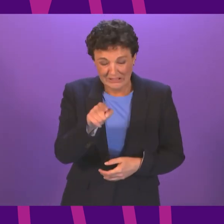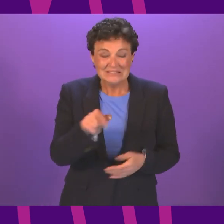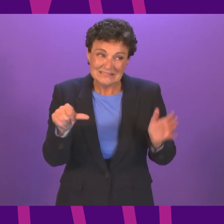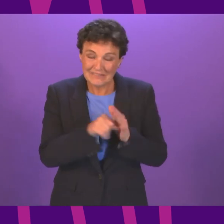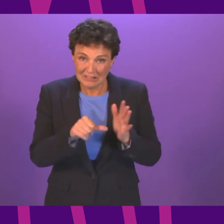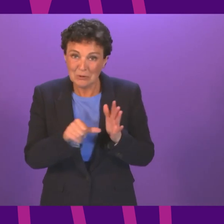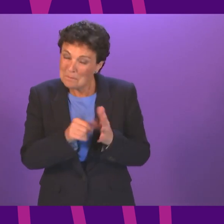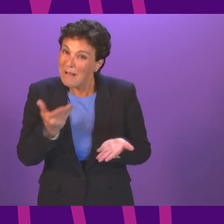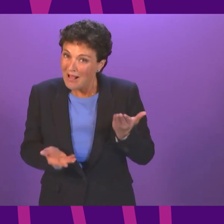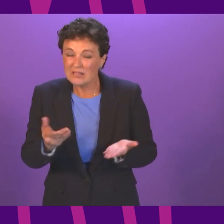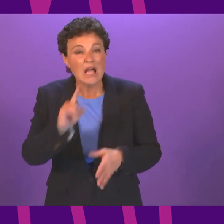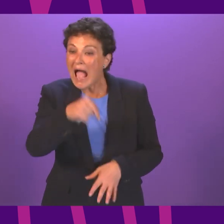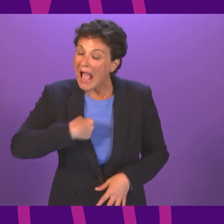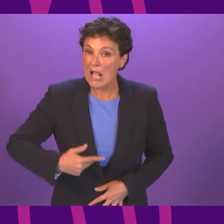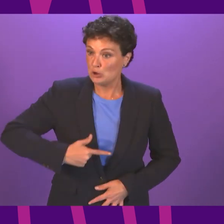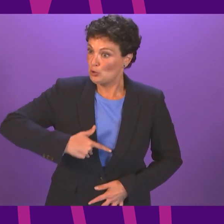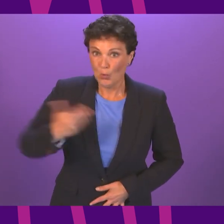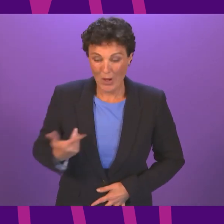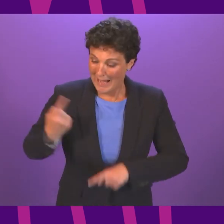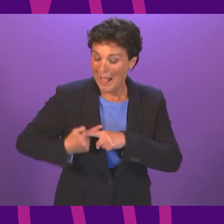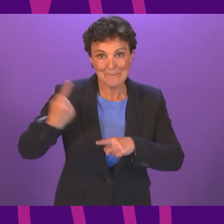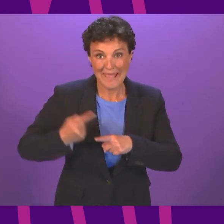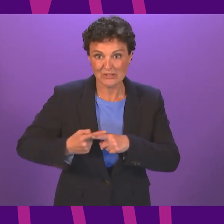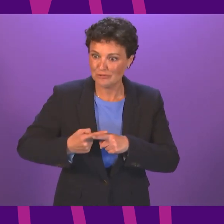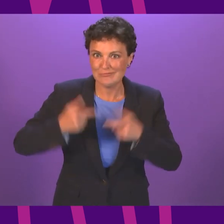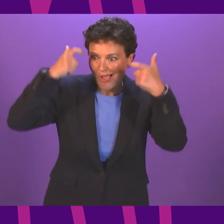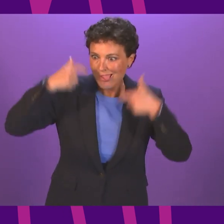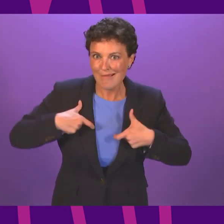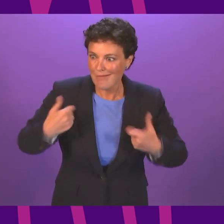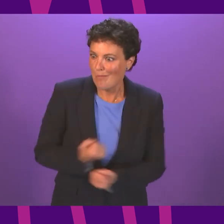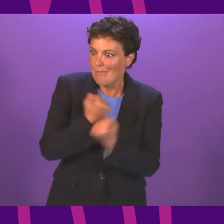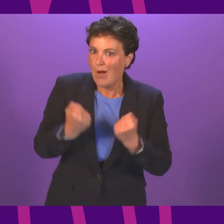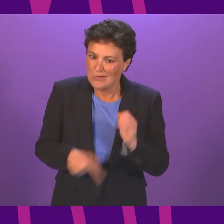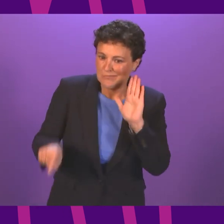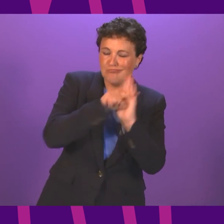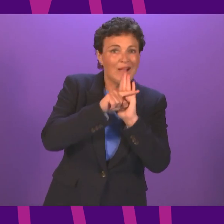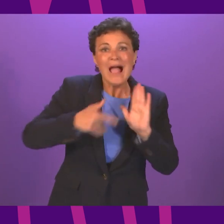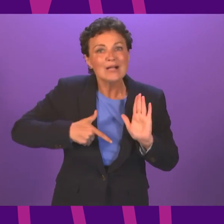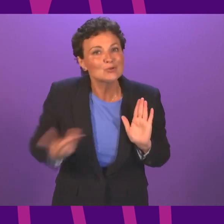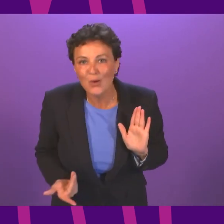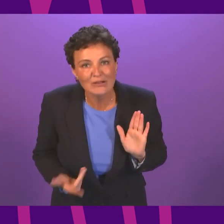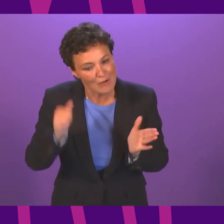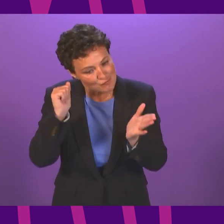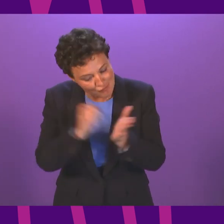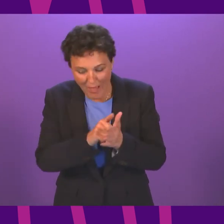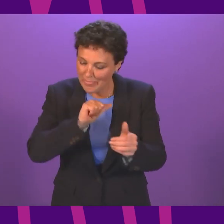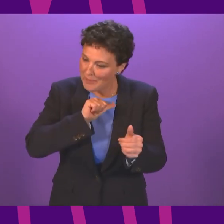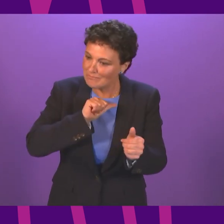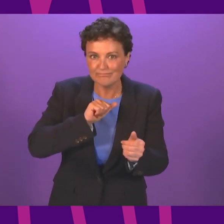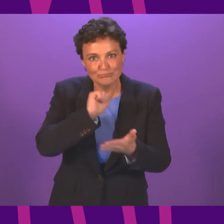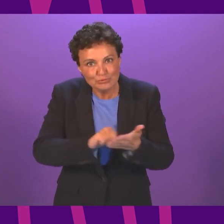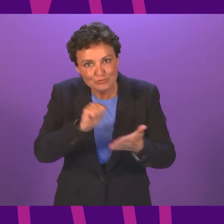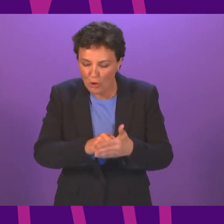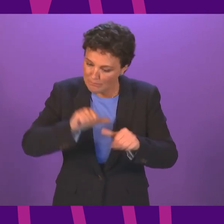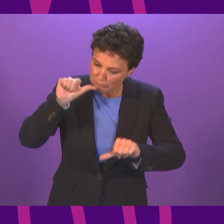legislation through the Parliament if it can be avoided. I don't want to have emergency powers in place. In fact, this legislation will allow some emergency